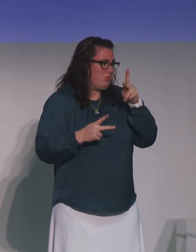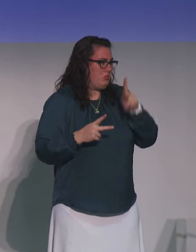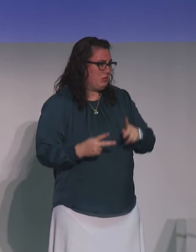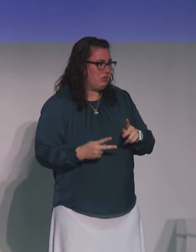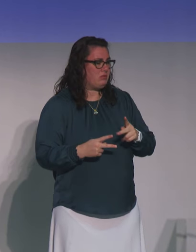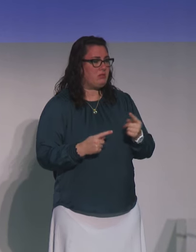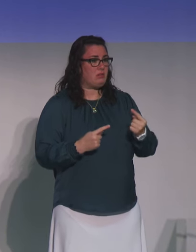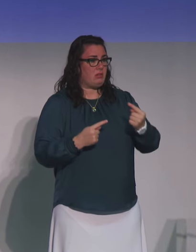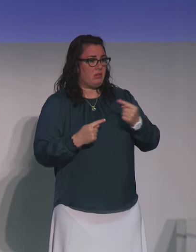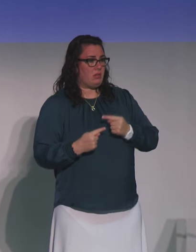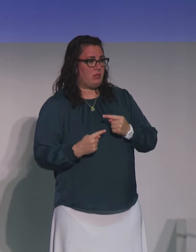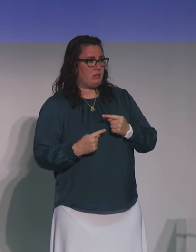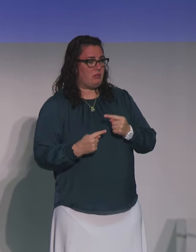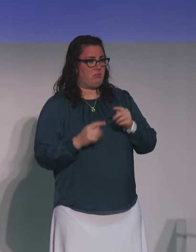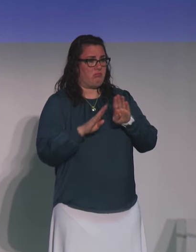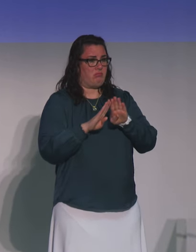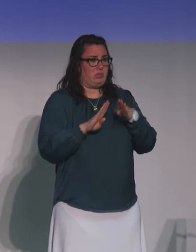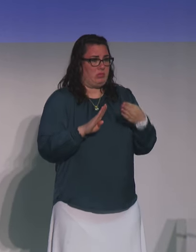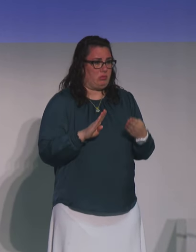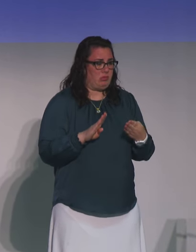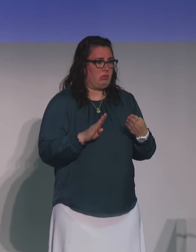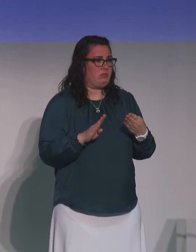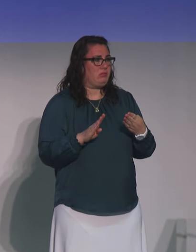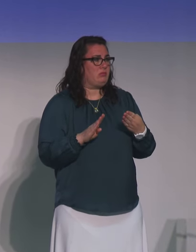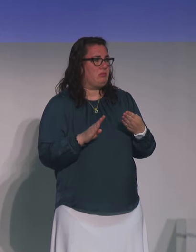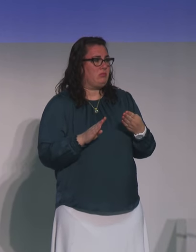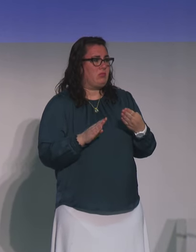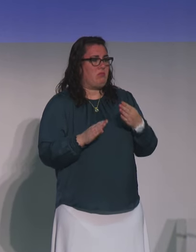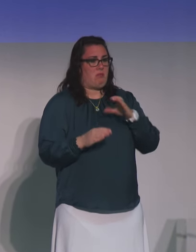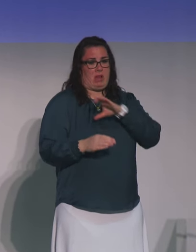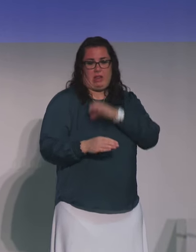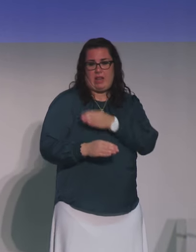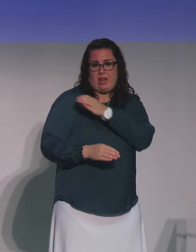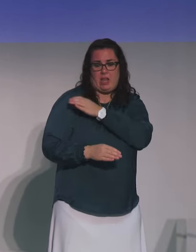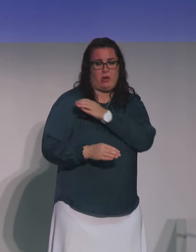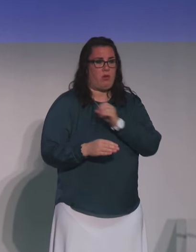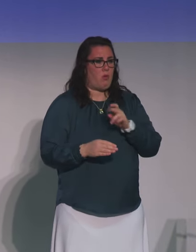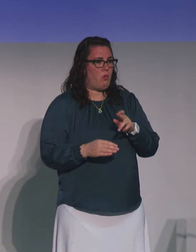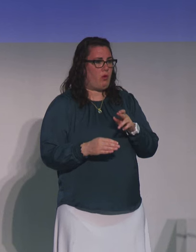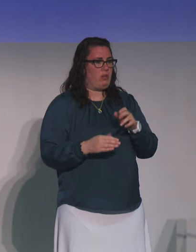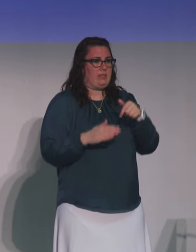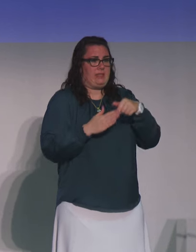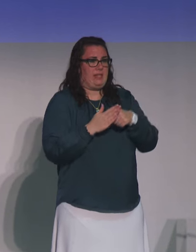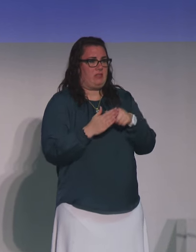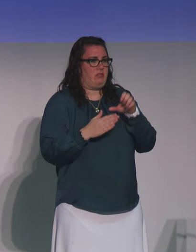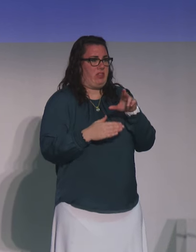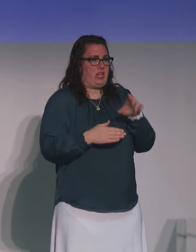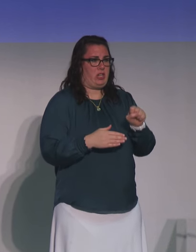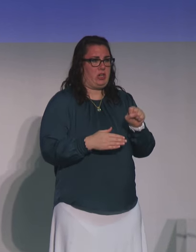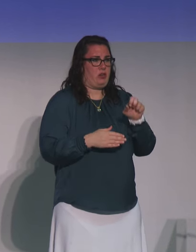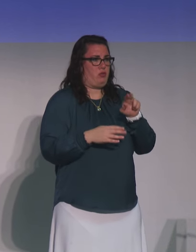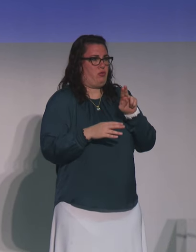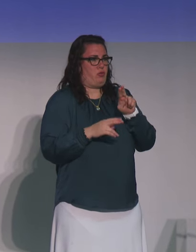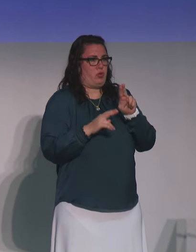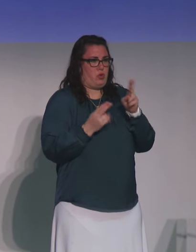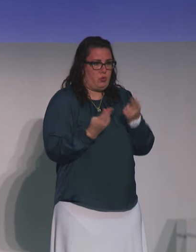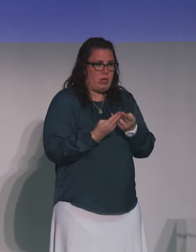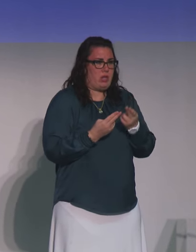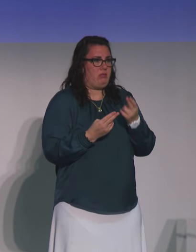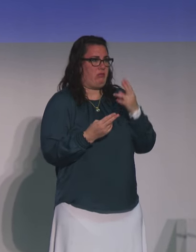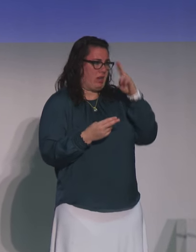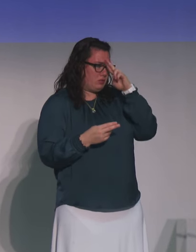come to my door, either in my clinic or in the intensive care unit or in the hospital where I was serving patients.